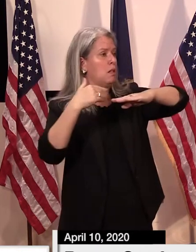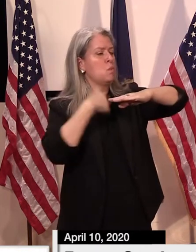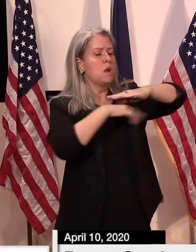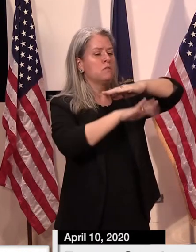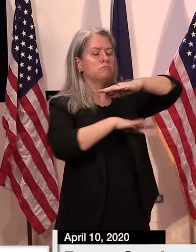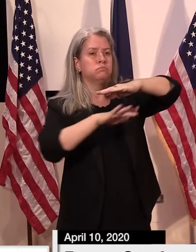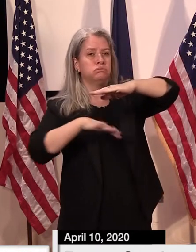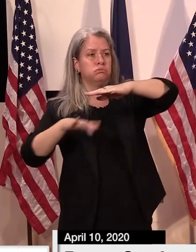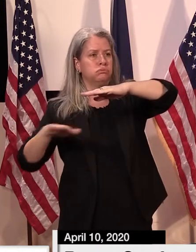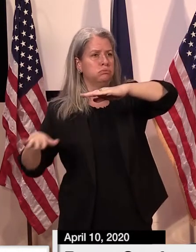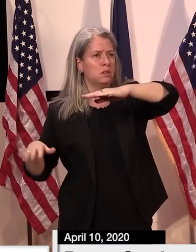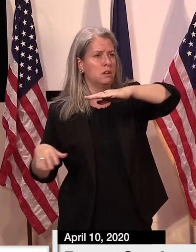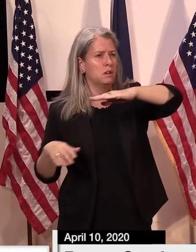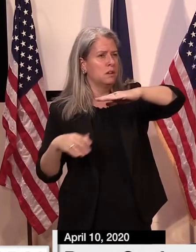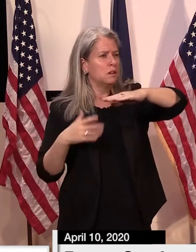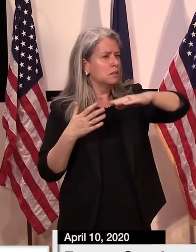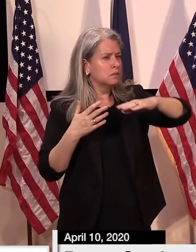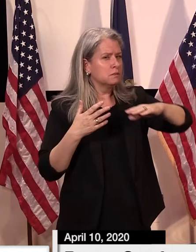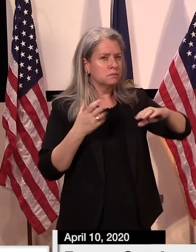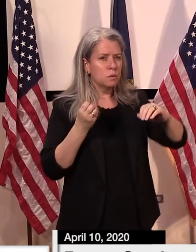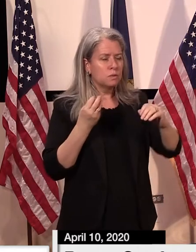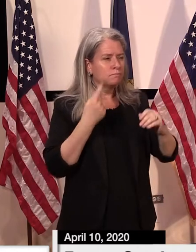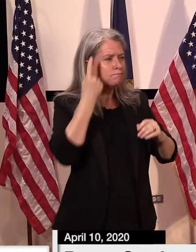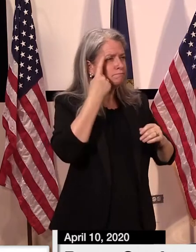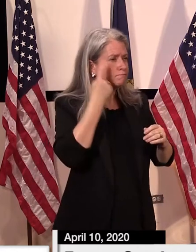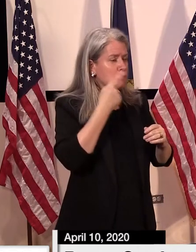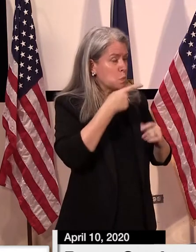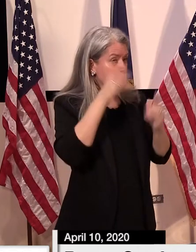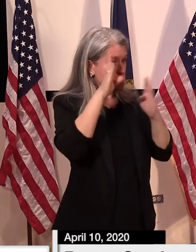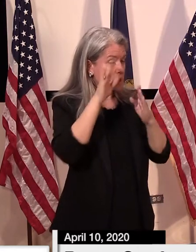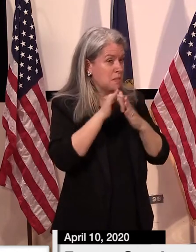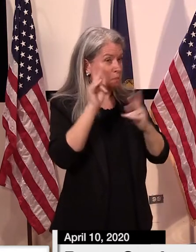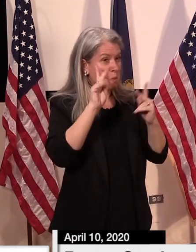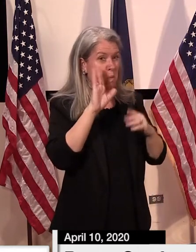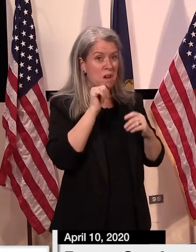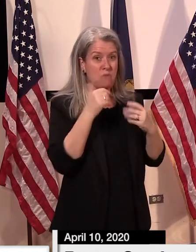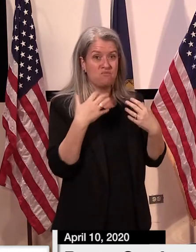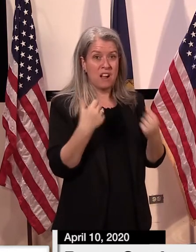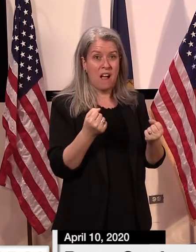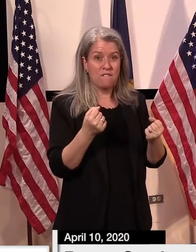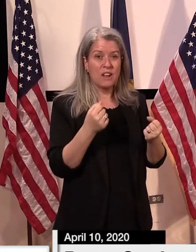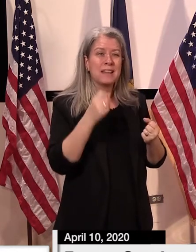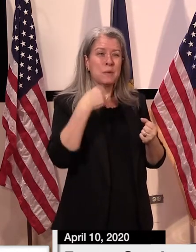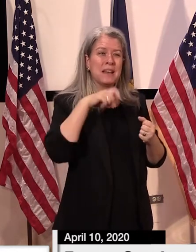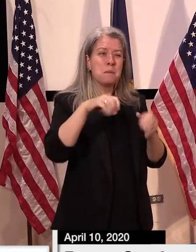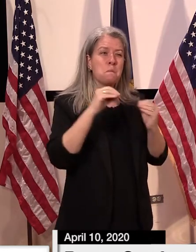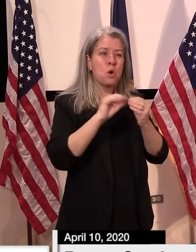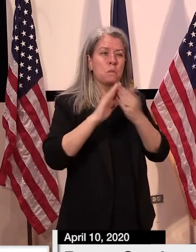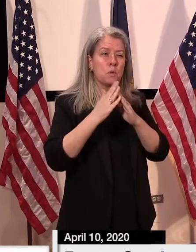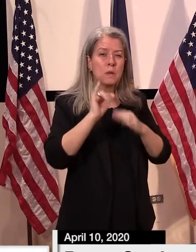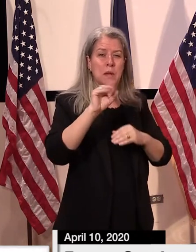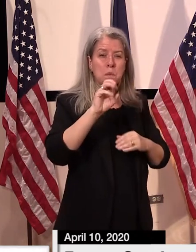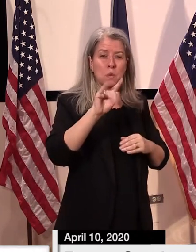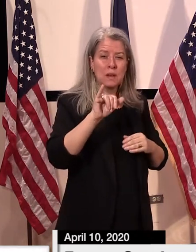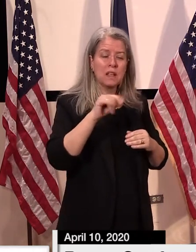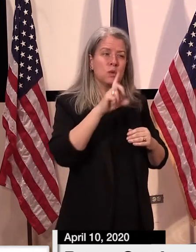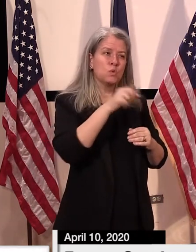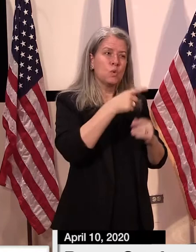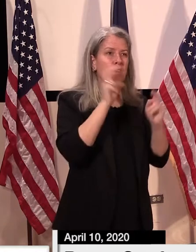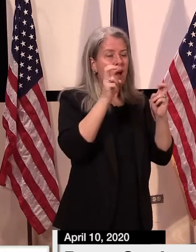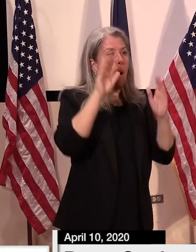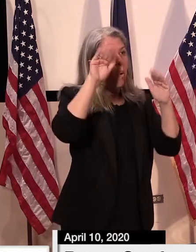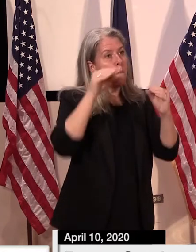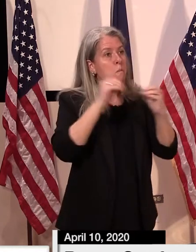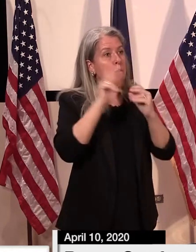not enough people are getting and recovering from this virus and that it will mean we have less community immunity down the line for when the virus kind of